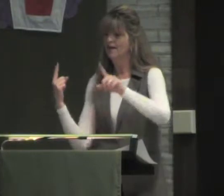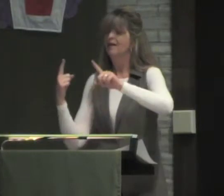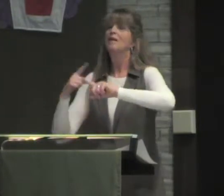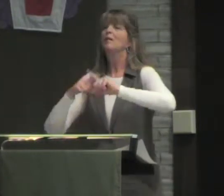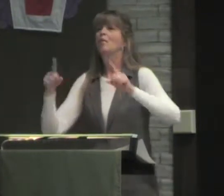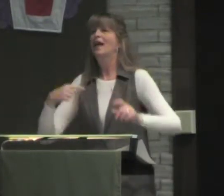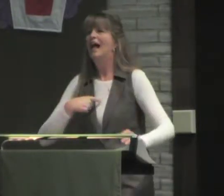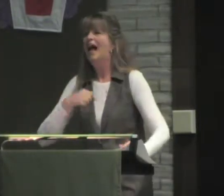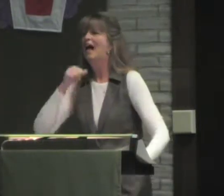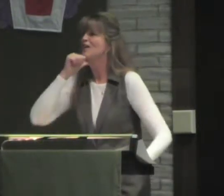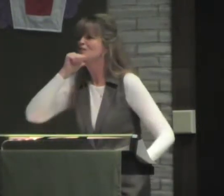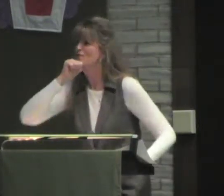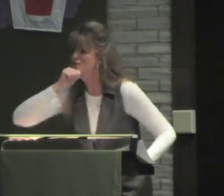the Bible applies to us today.